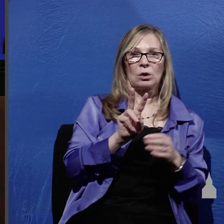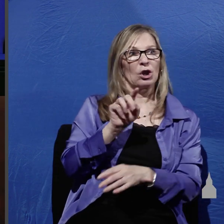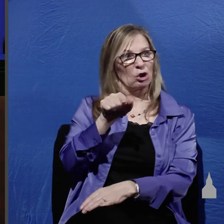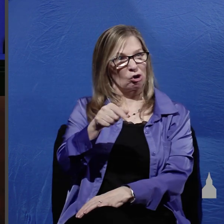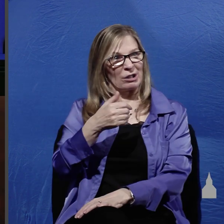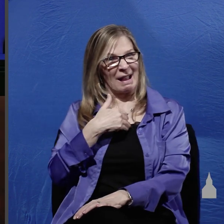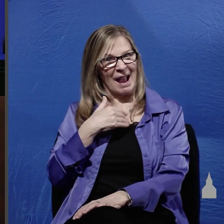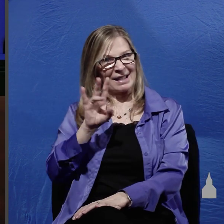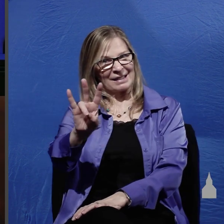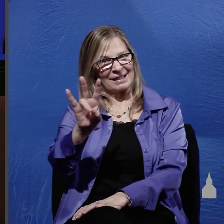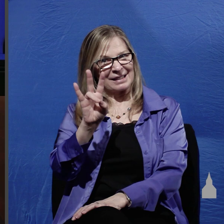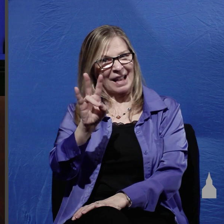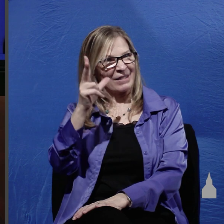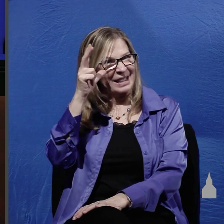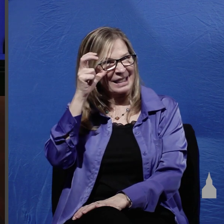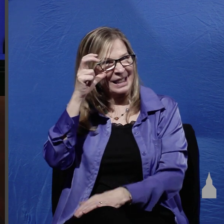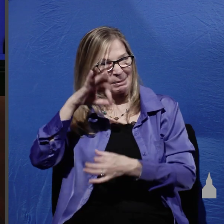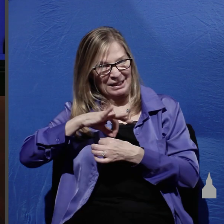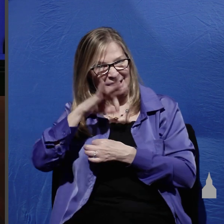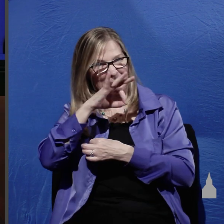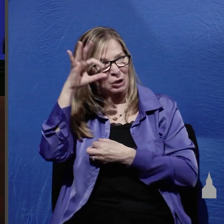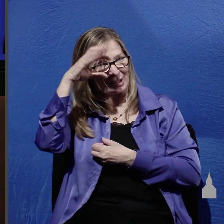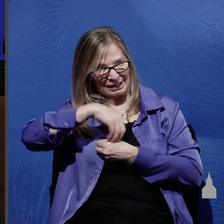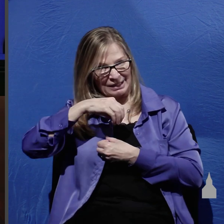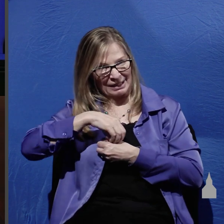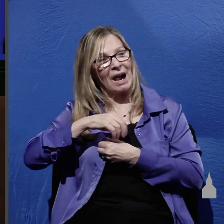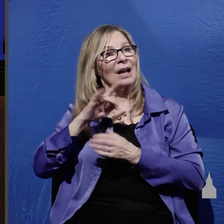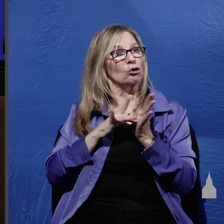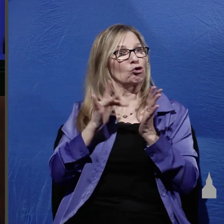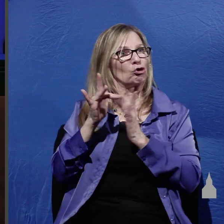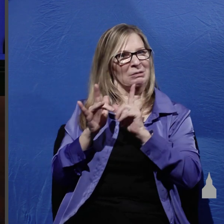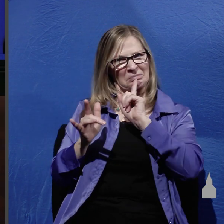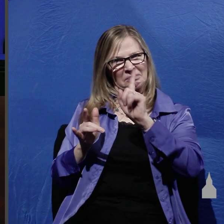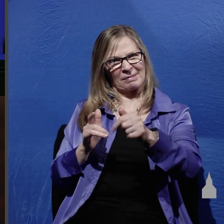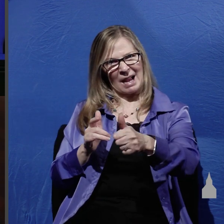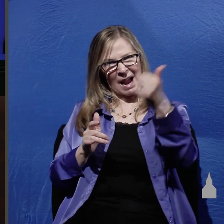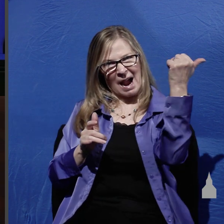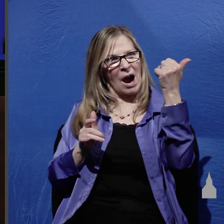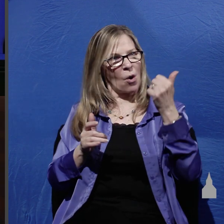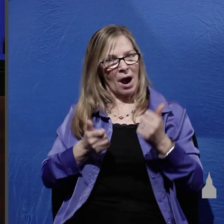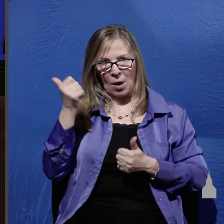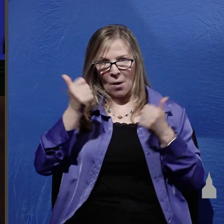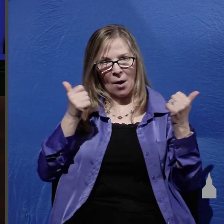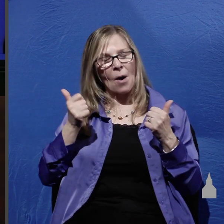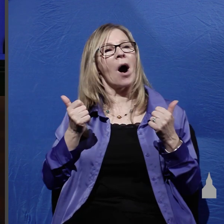demons cast out of her by Jesus and she subsequently became a devoted follower of his